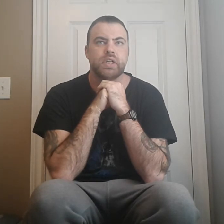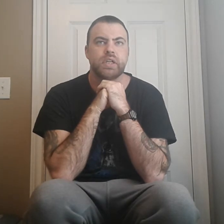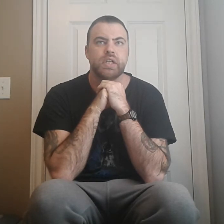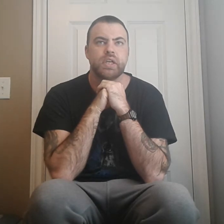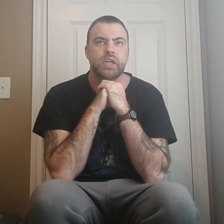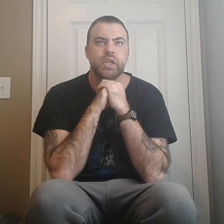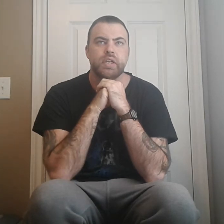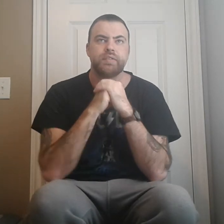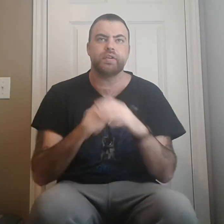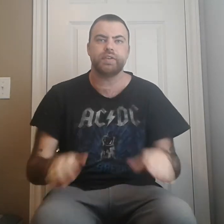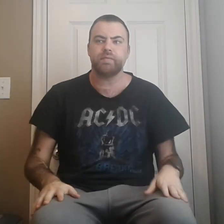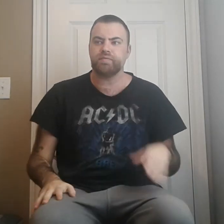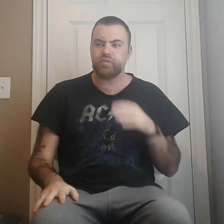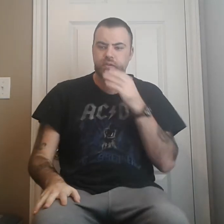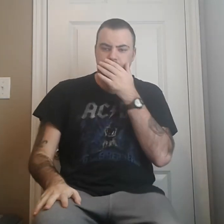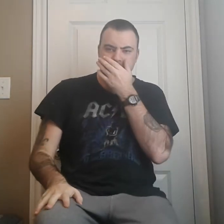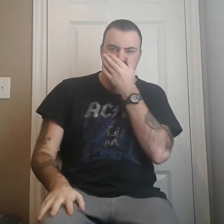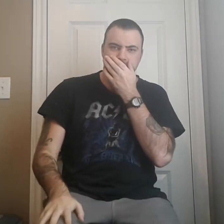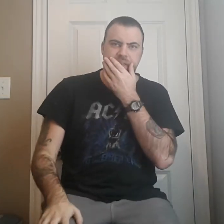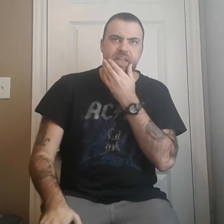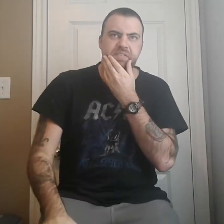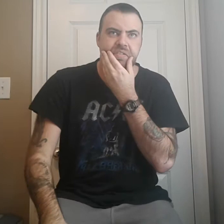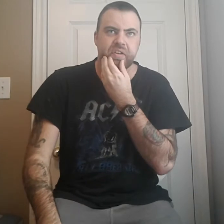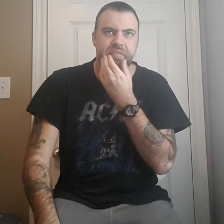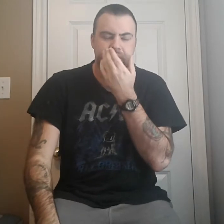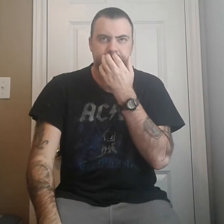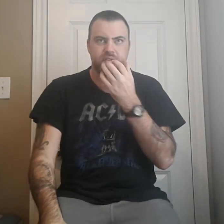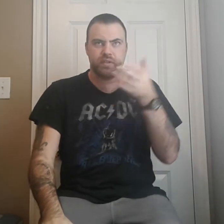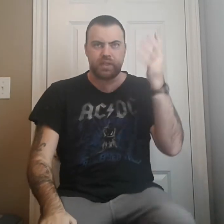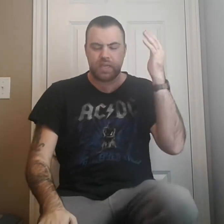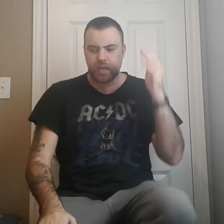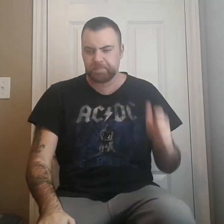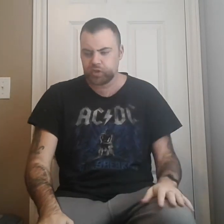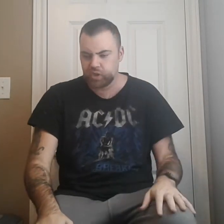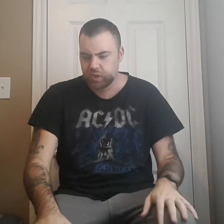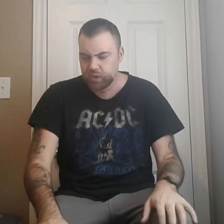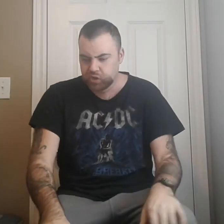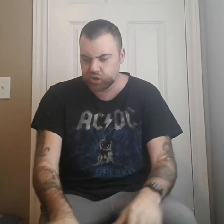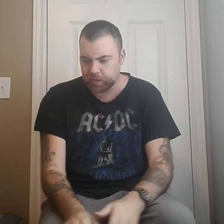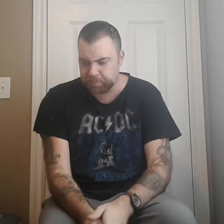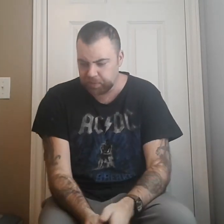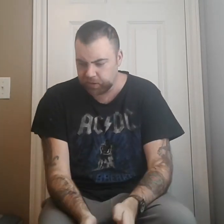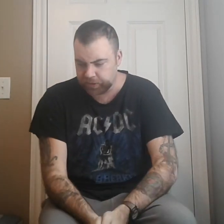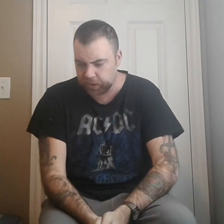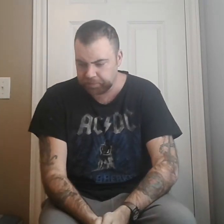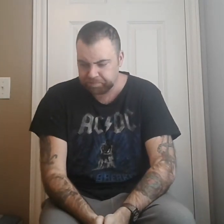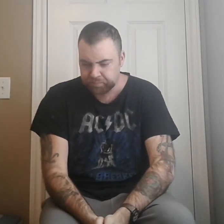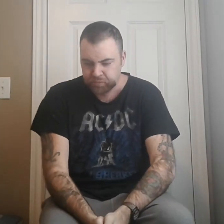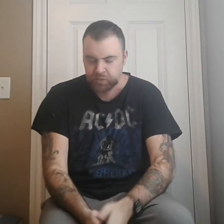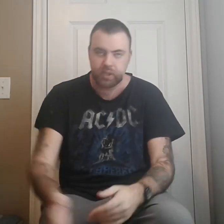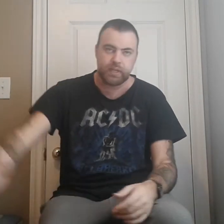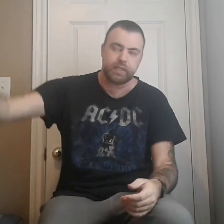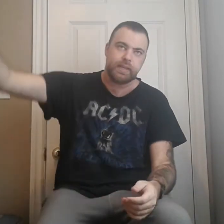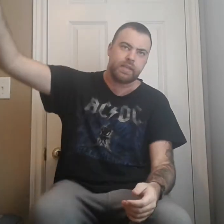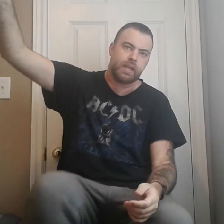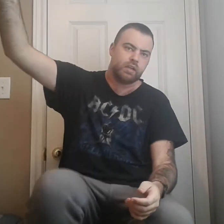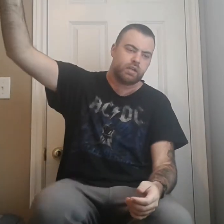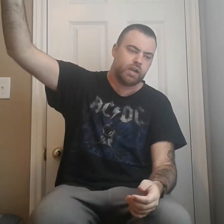Um, so then, so they get to this, to the, um, shopping mall there and they land the helicopter